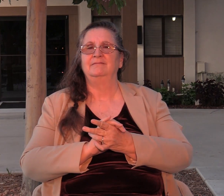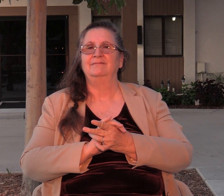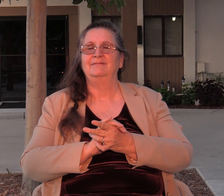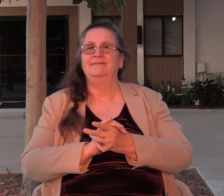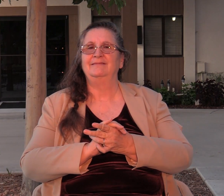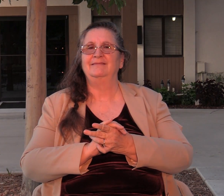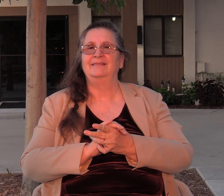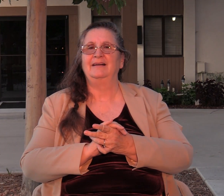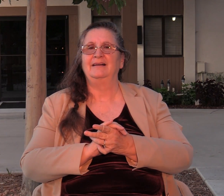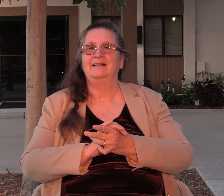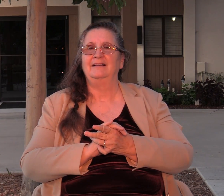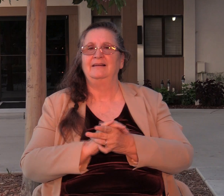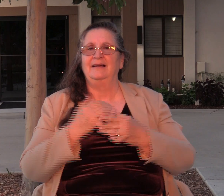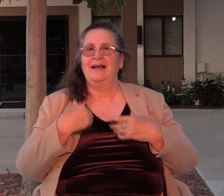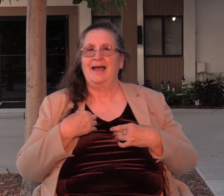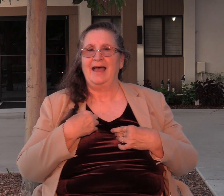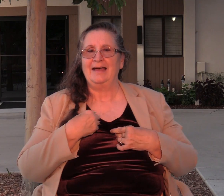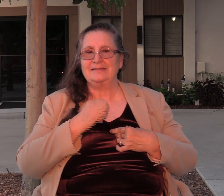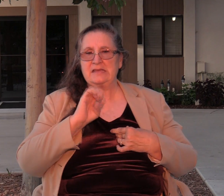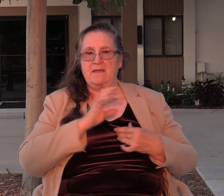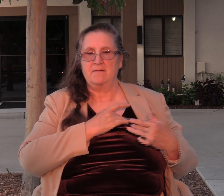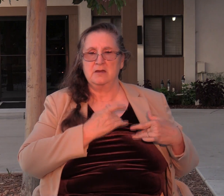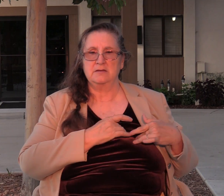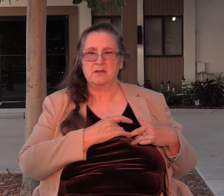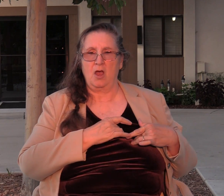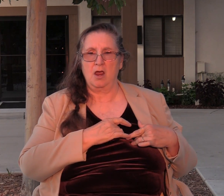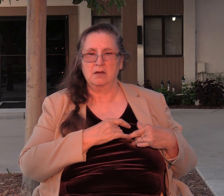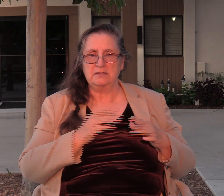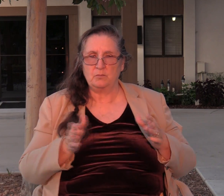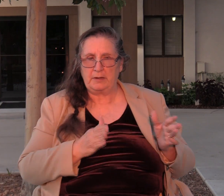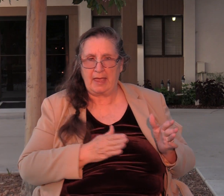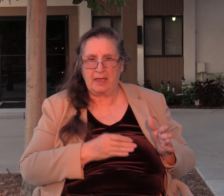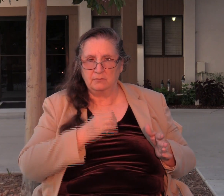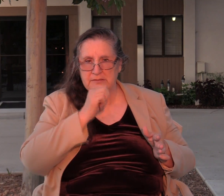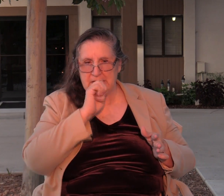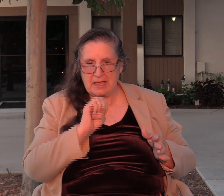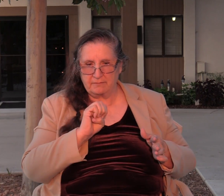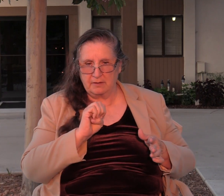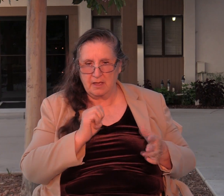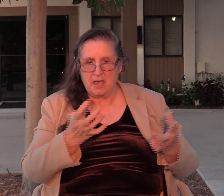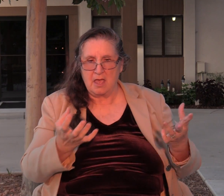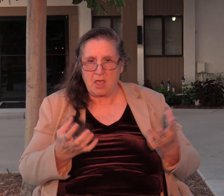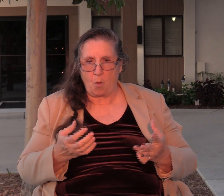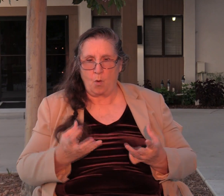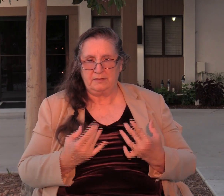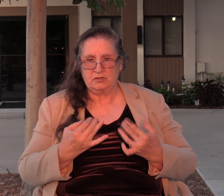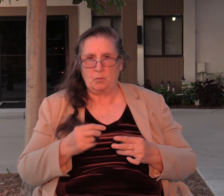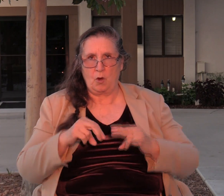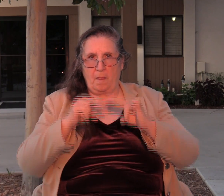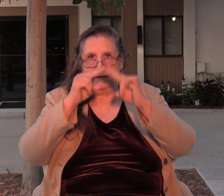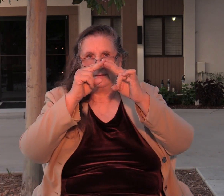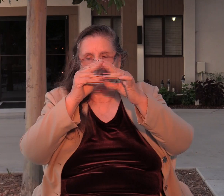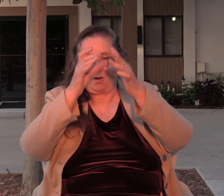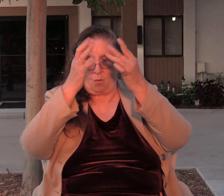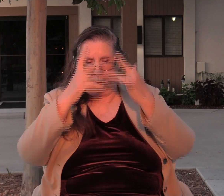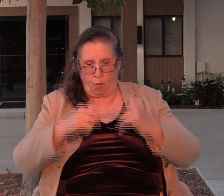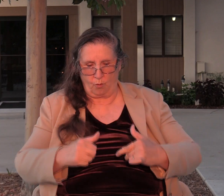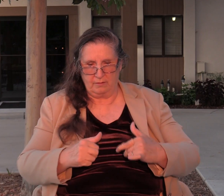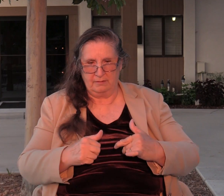He has evil in his heart. He prepares to burn the tower down when suddenly a woman